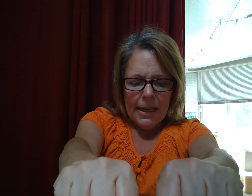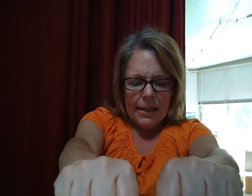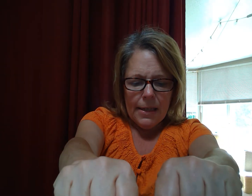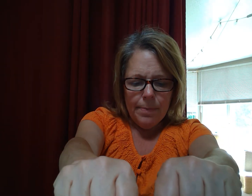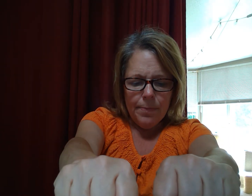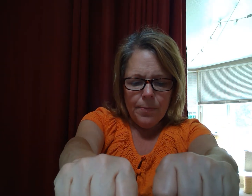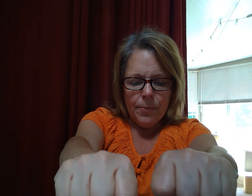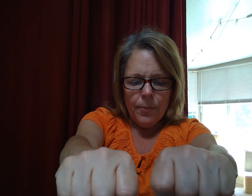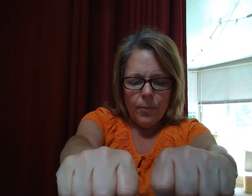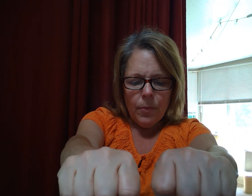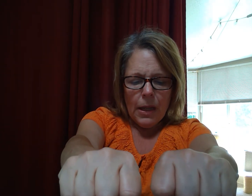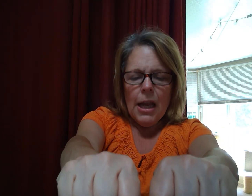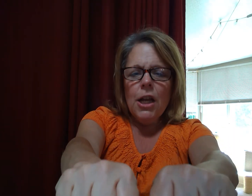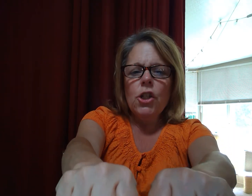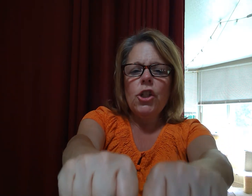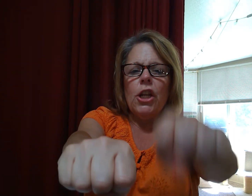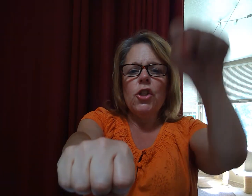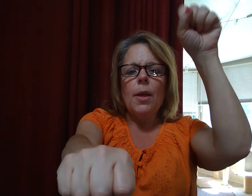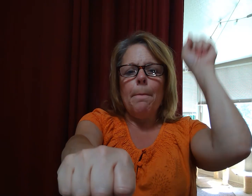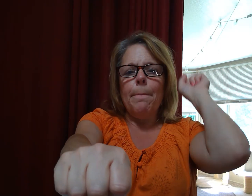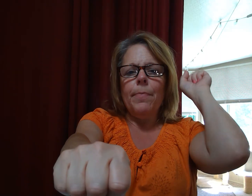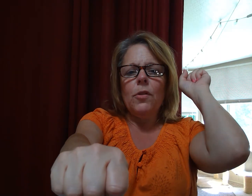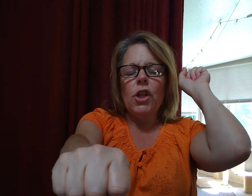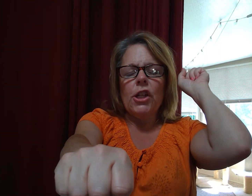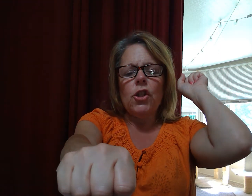grief.